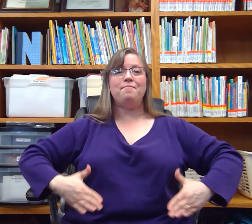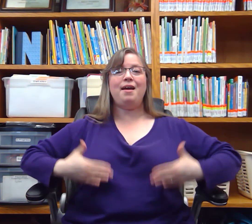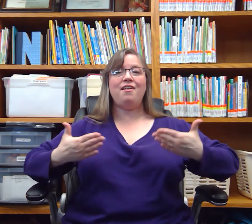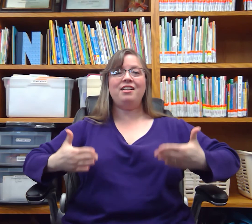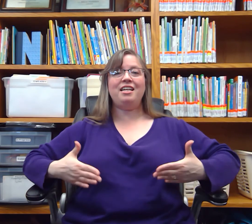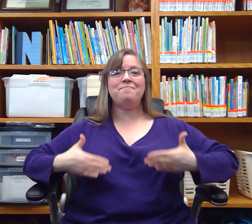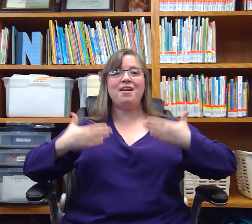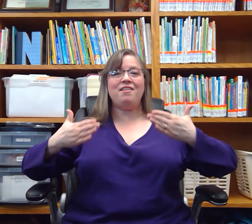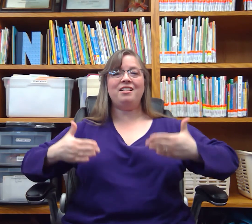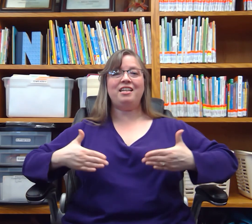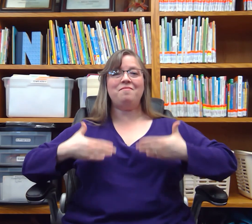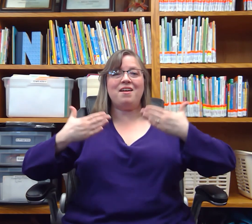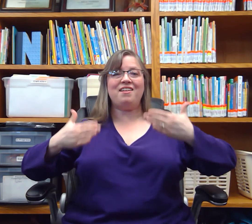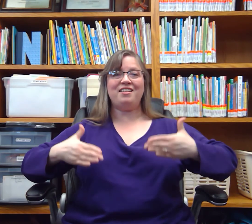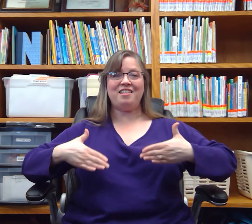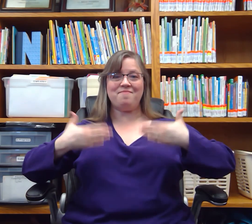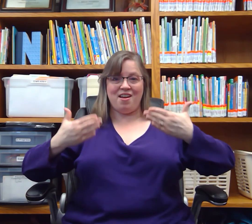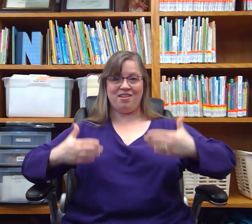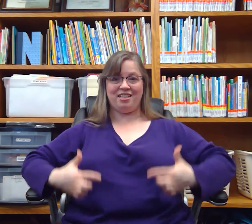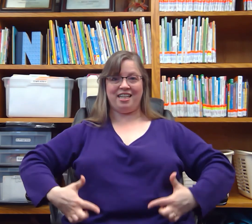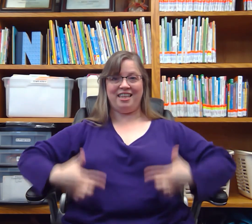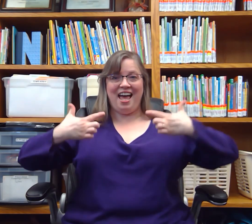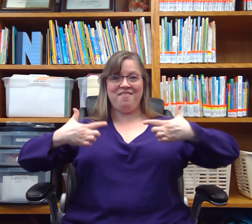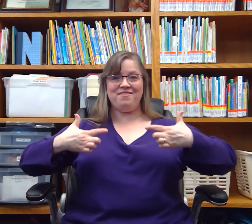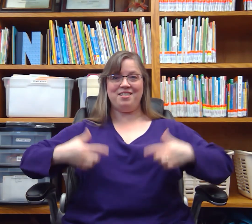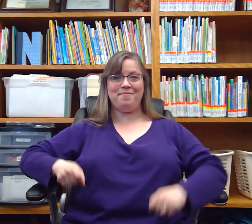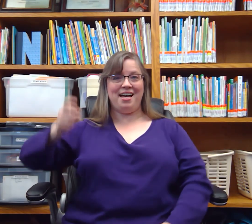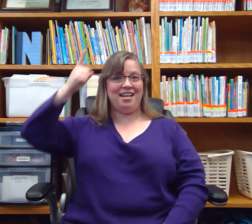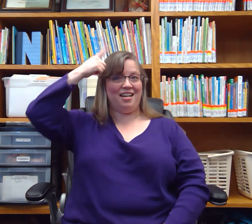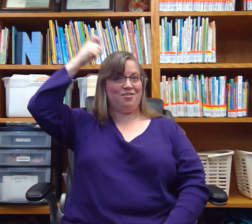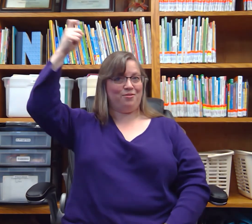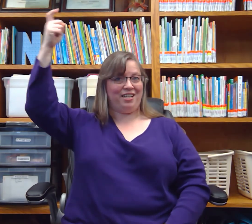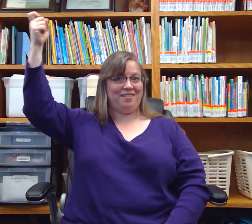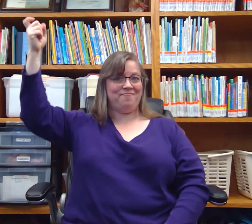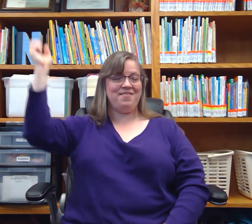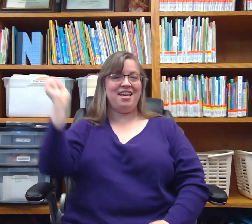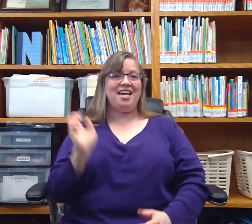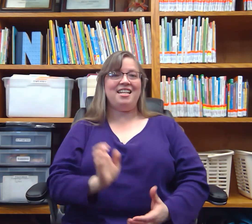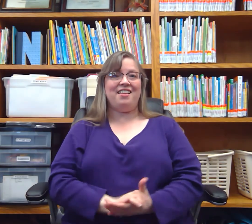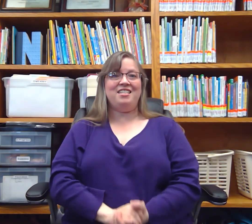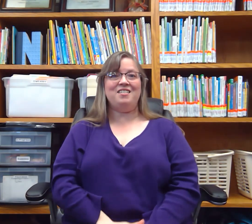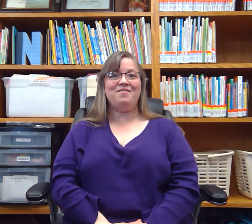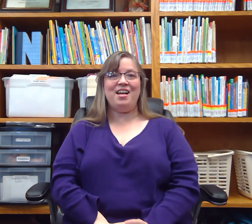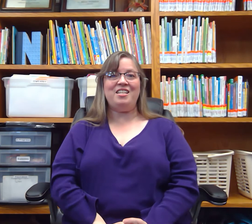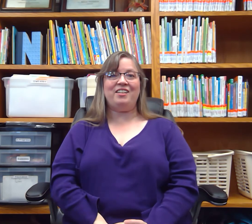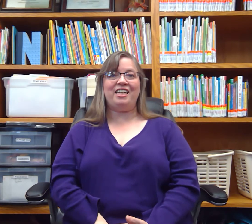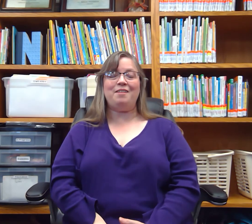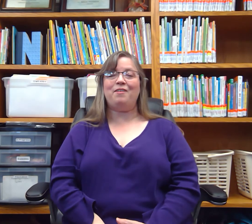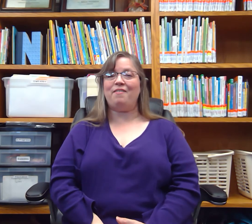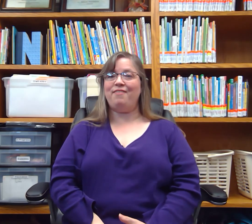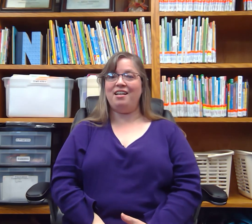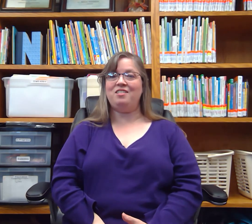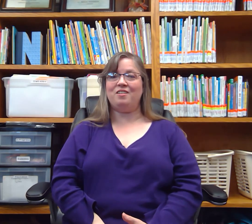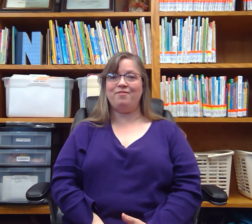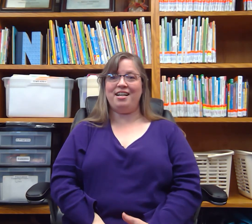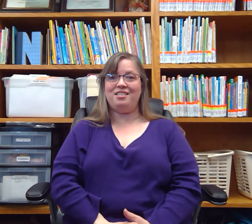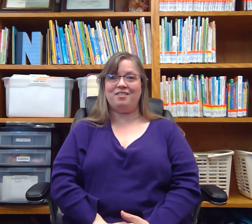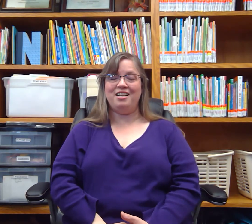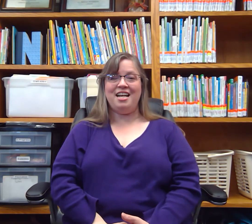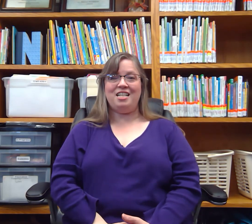Merrily, merrily, merrily, merrily. Life is but a dream. Now this is one you can keep going faster and faster. As